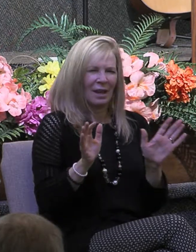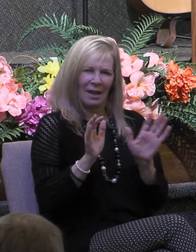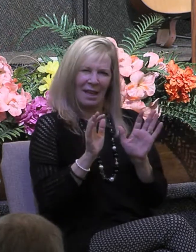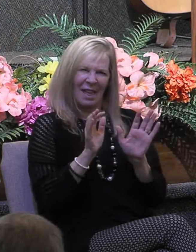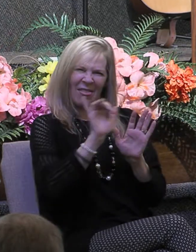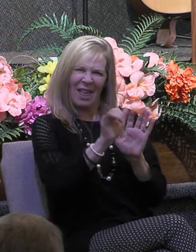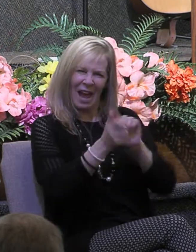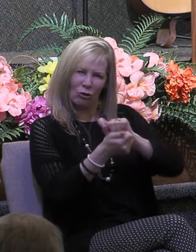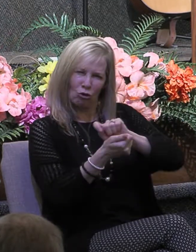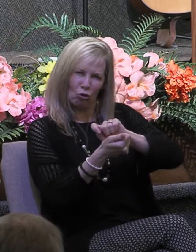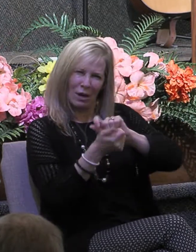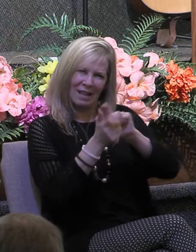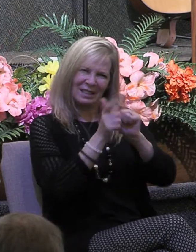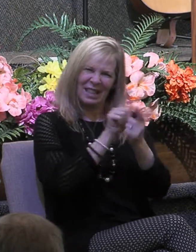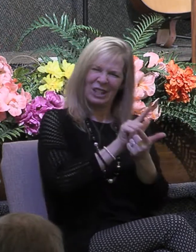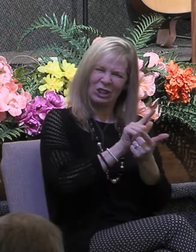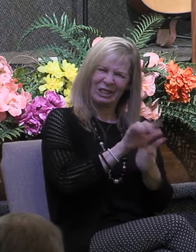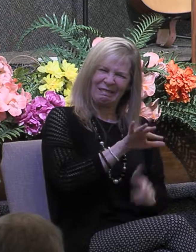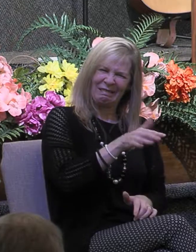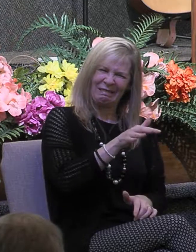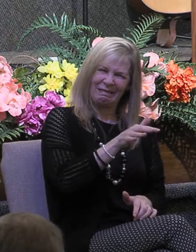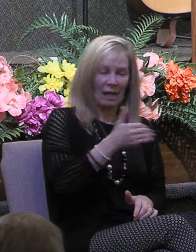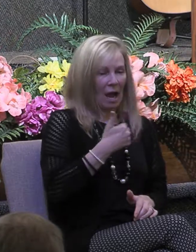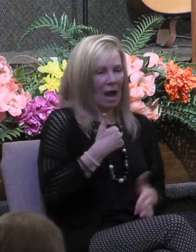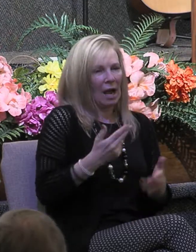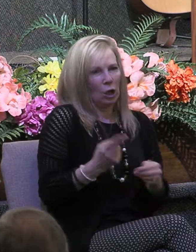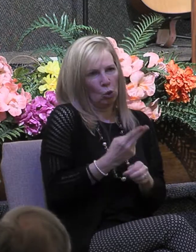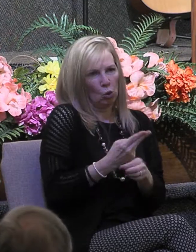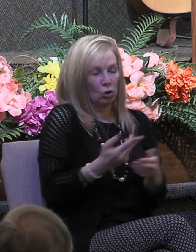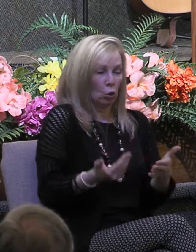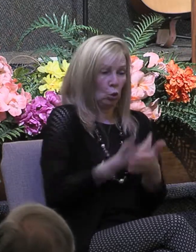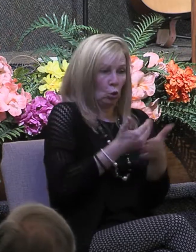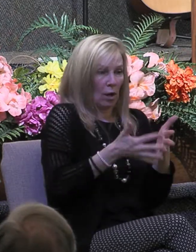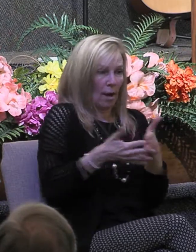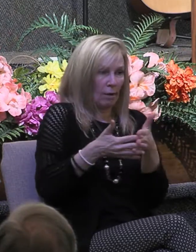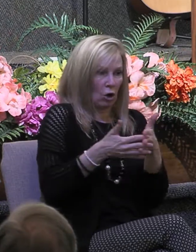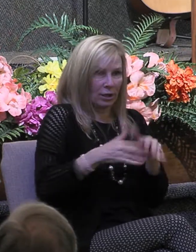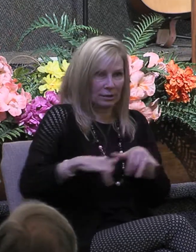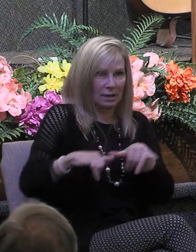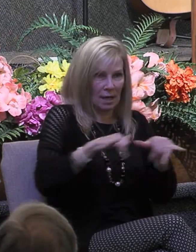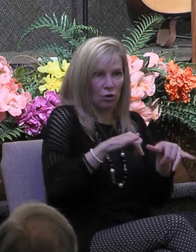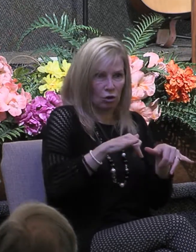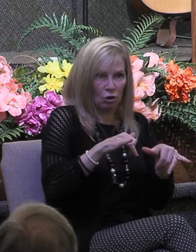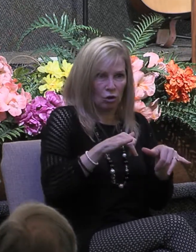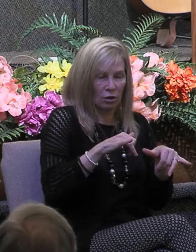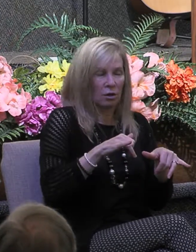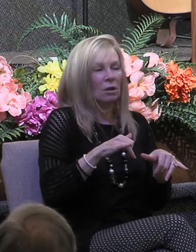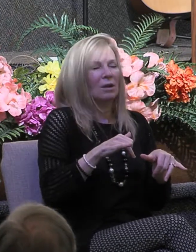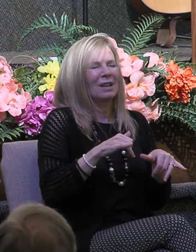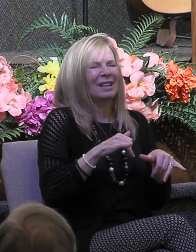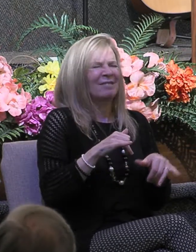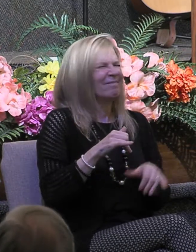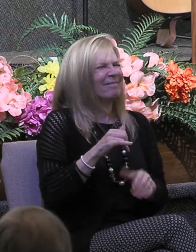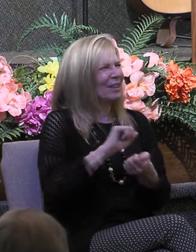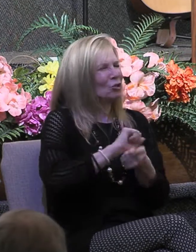the Bible that I use, known as the New American Standard Bible, but earnestly desire the greater gifts, it makes it sound as if Paul is